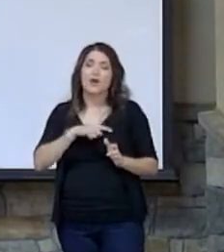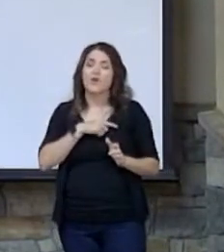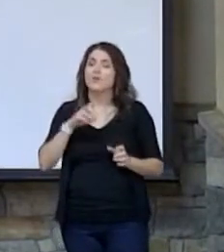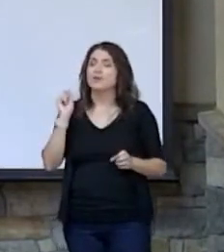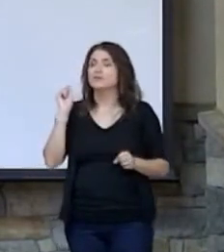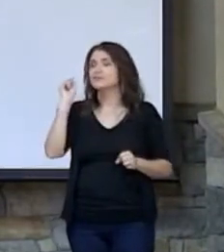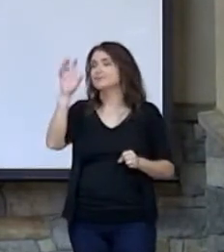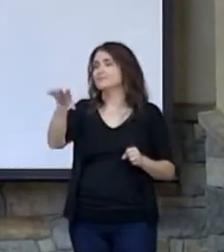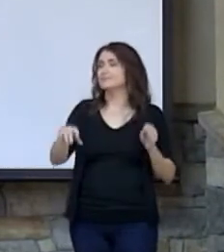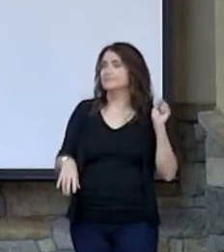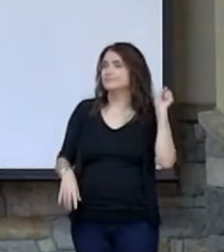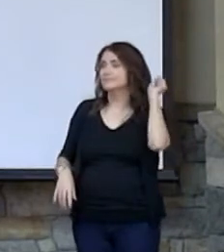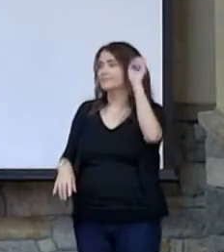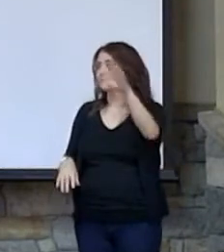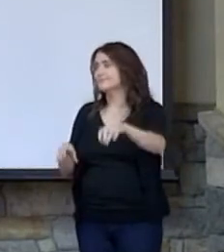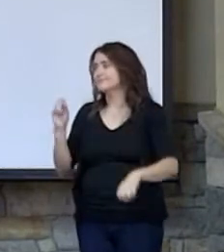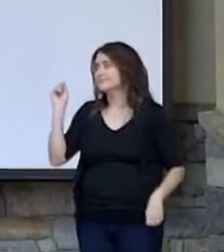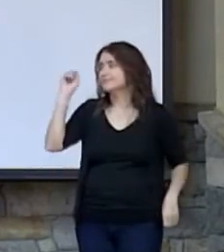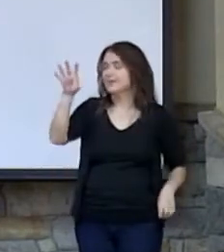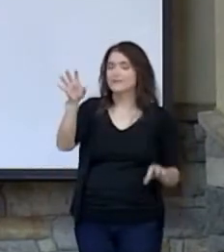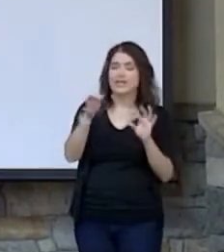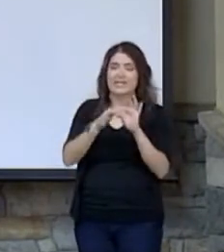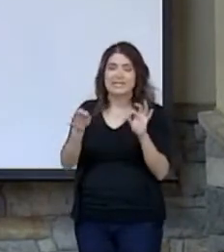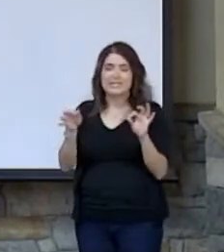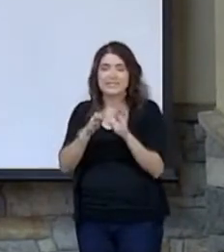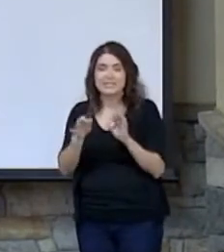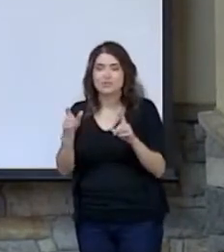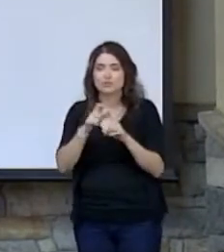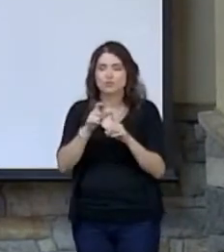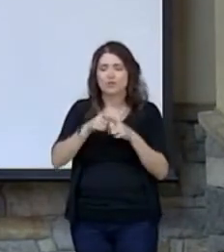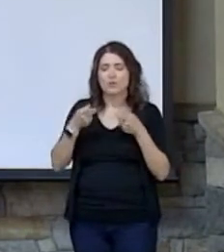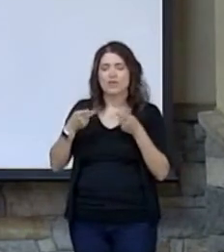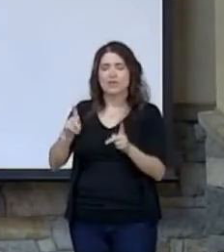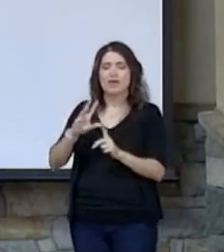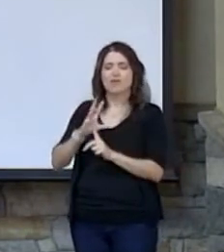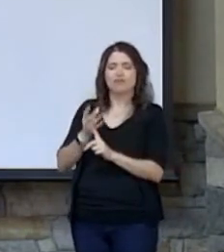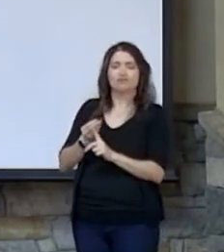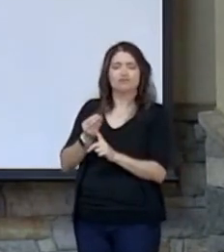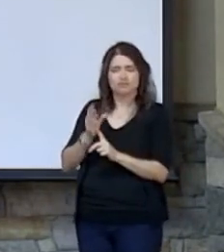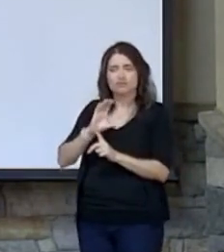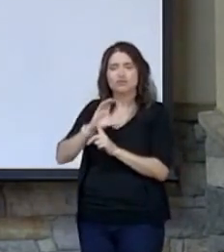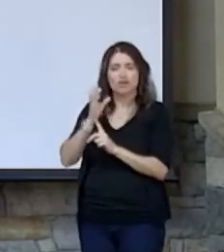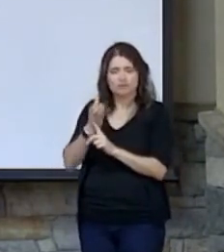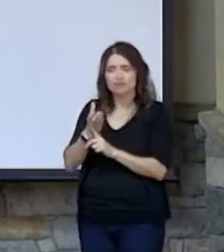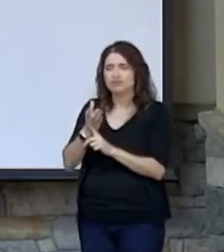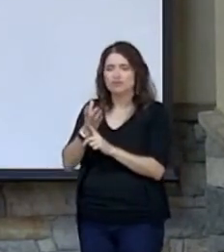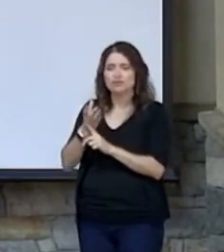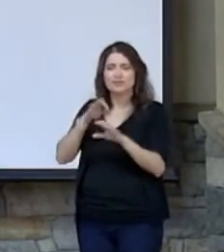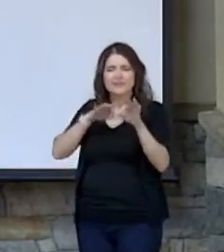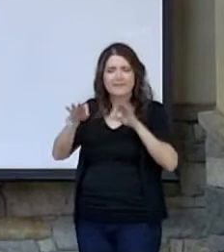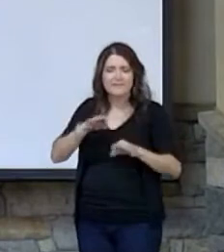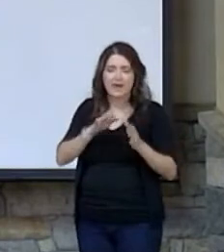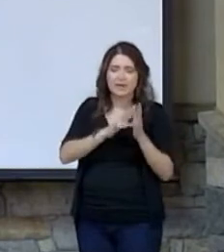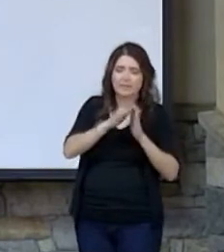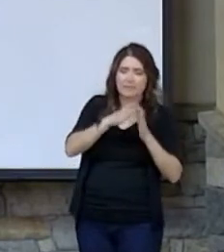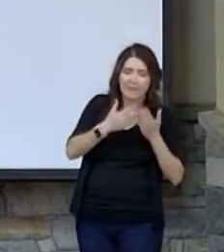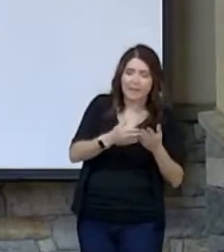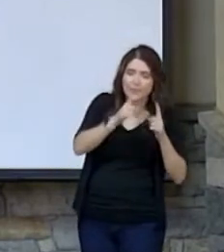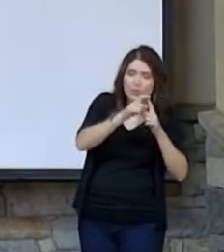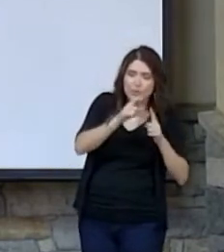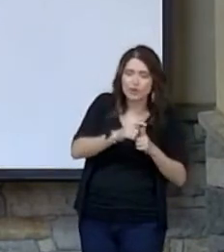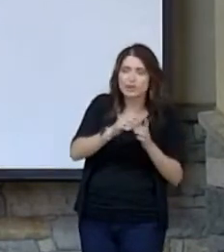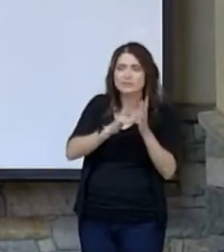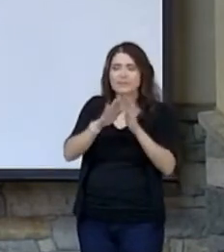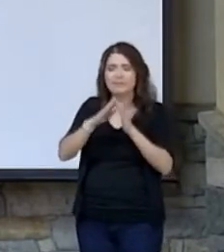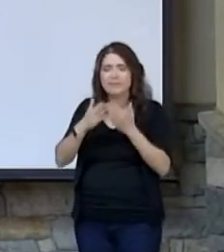around phrases or words and we allow culture to define maybe Bible terms in Bible words, but that's not how it